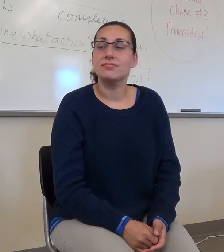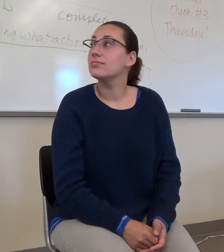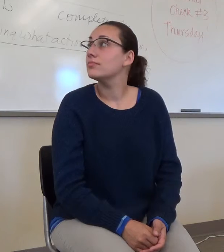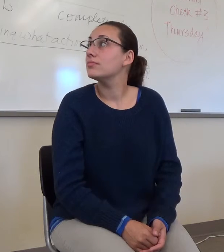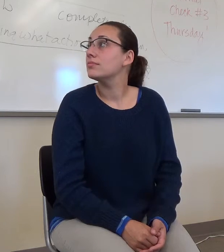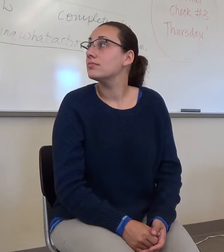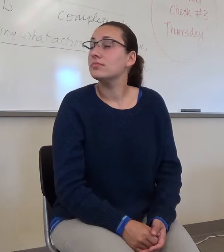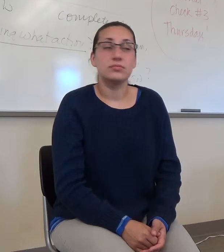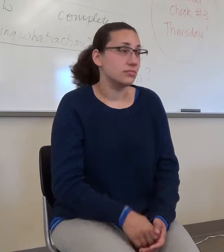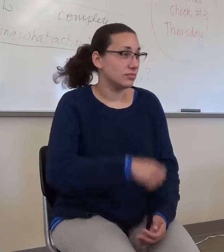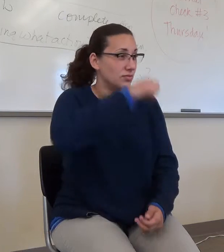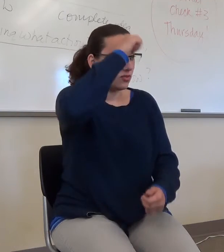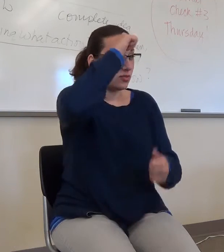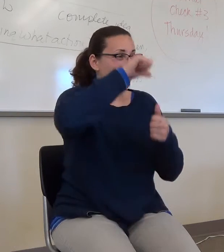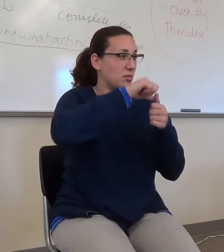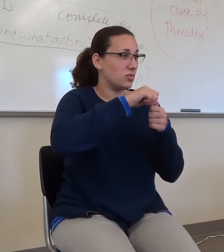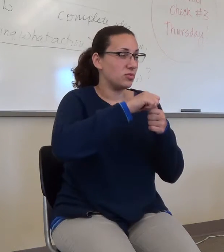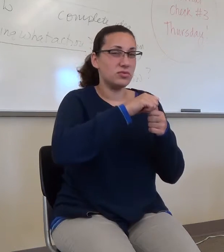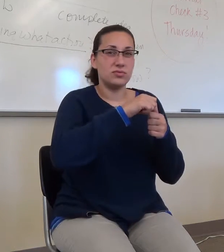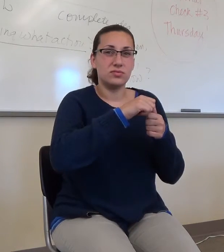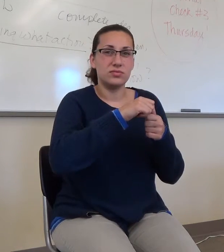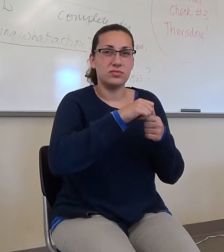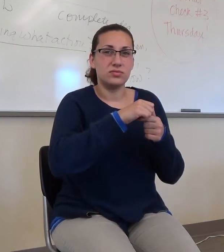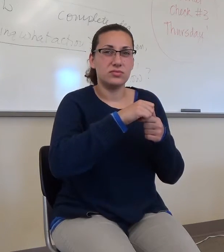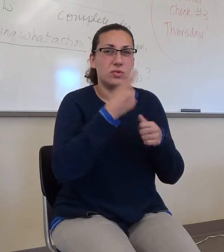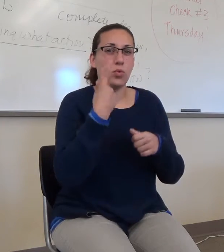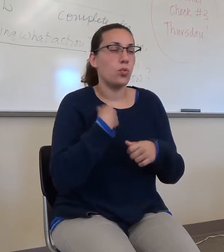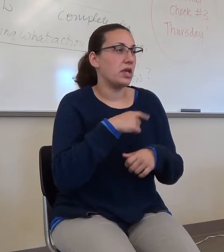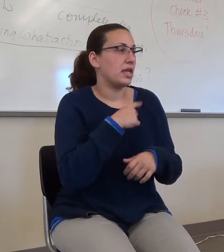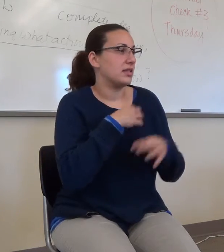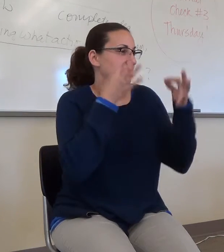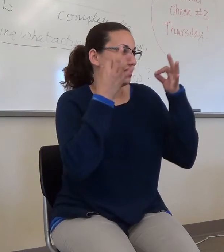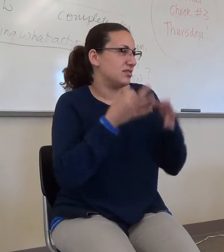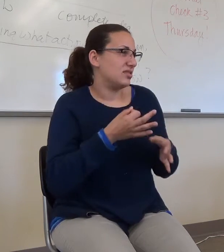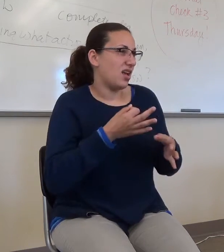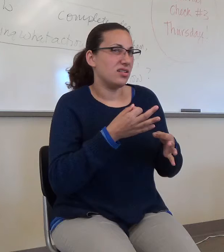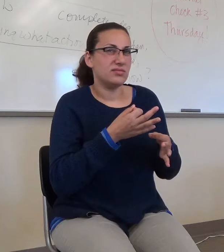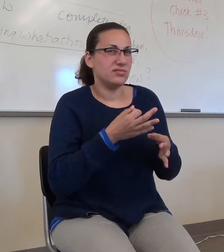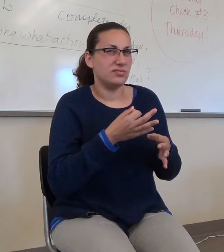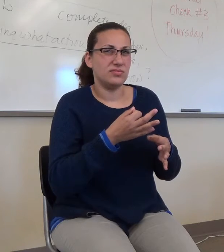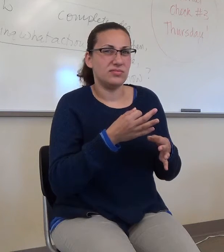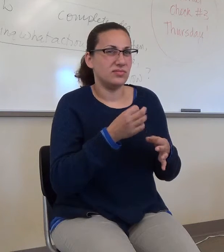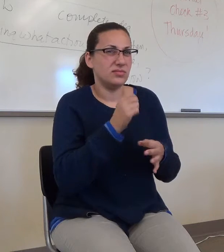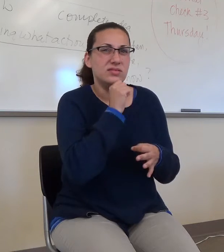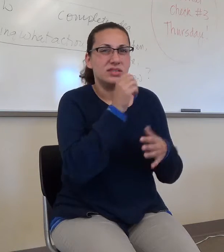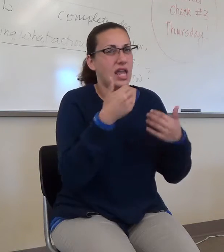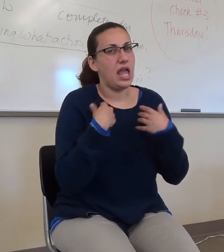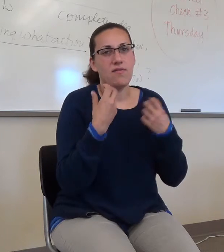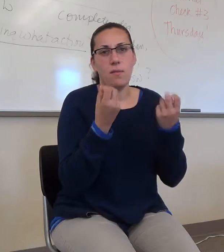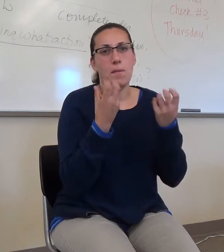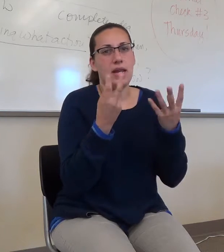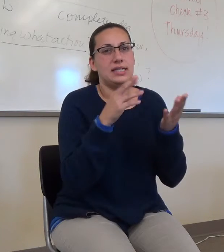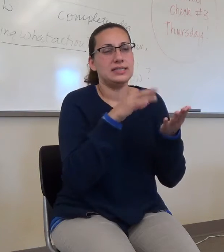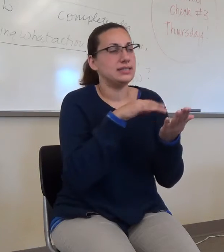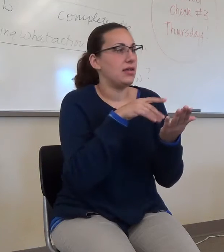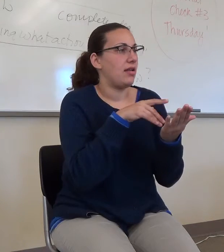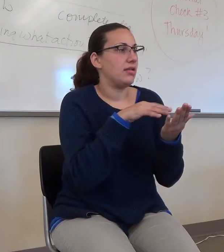Remember, we kind of decided that it didn't give us more than one study. So this is just...